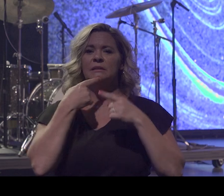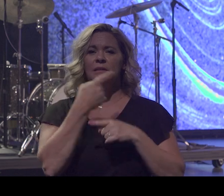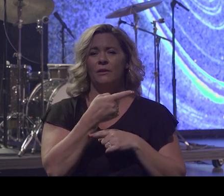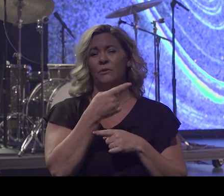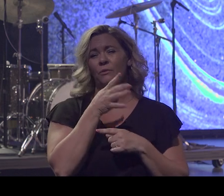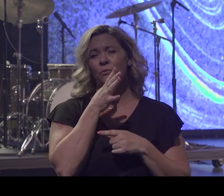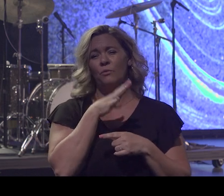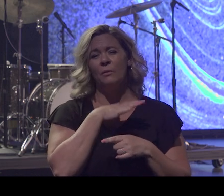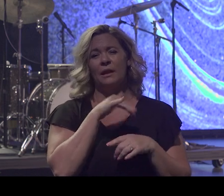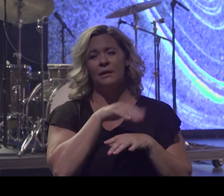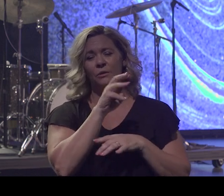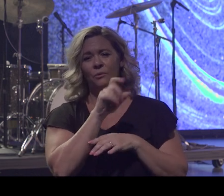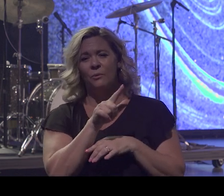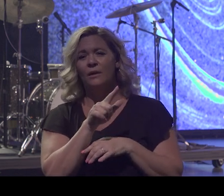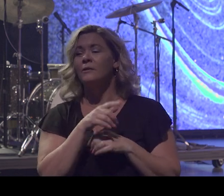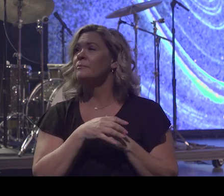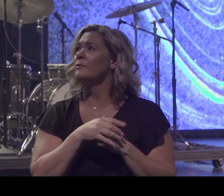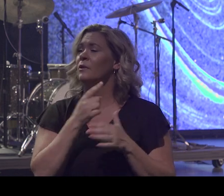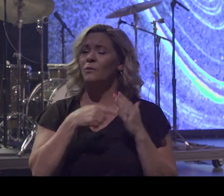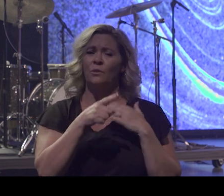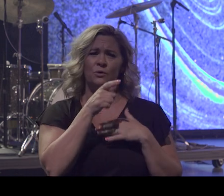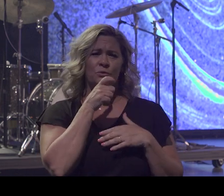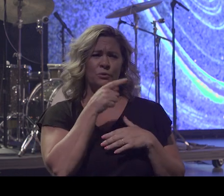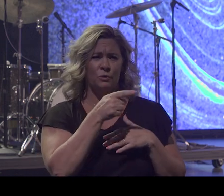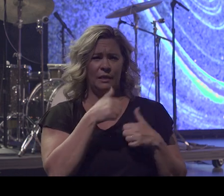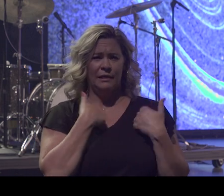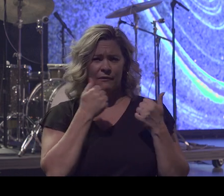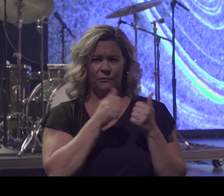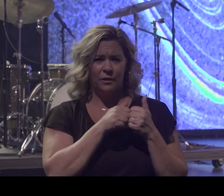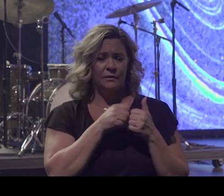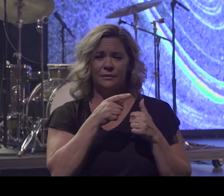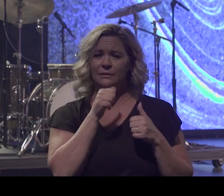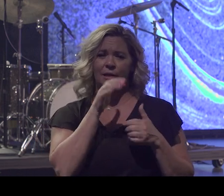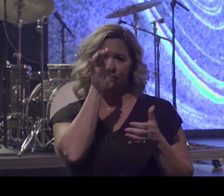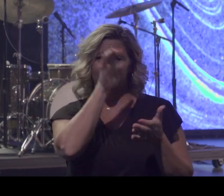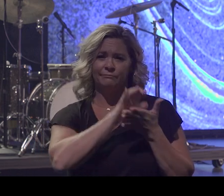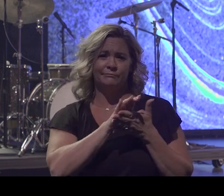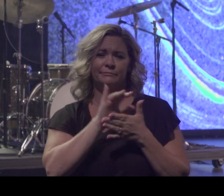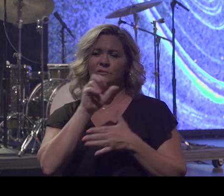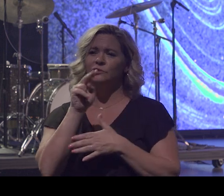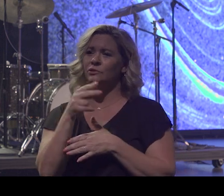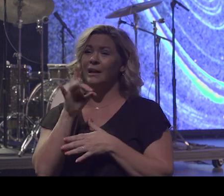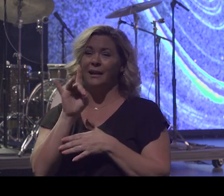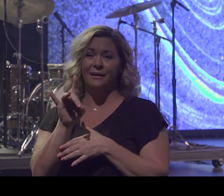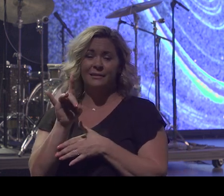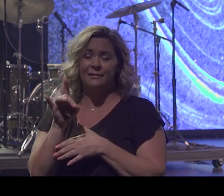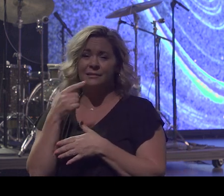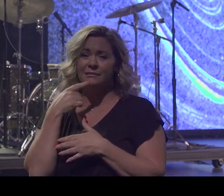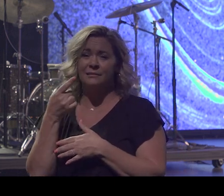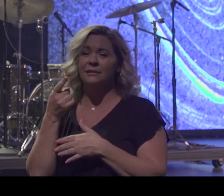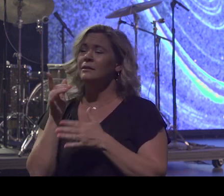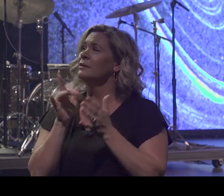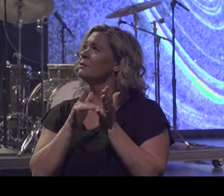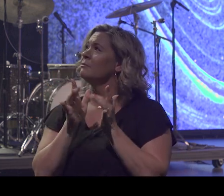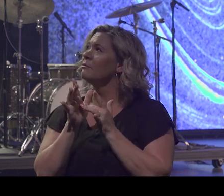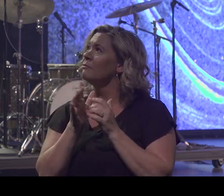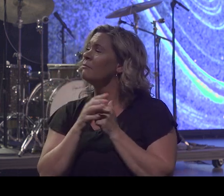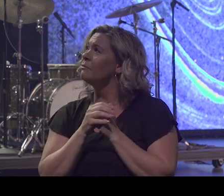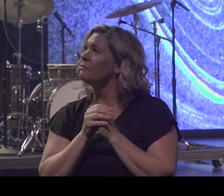husbands, the one you live with now is not your husband. John 8, the woman caught in adultery. Jesus spares her, gives her grace. They want to stone her